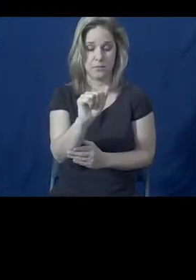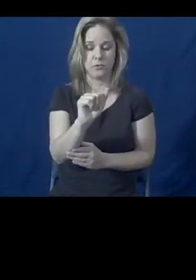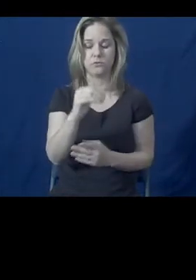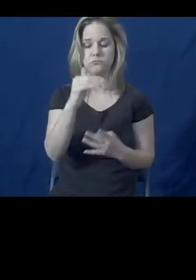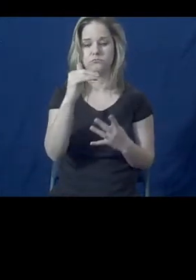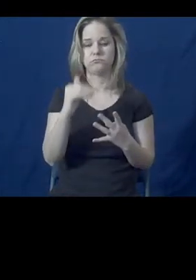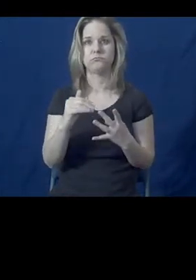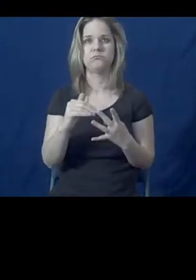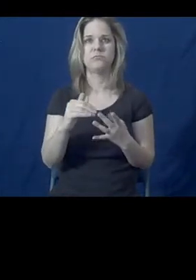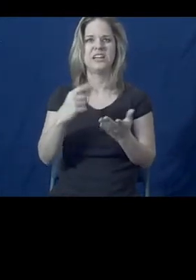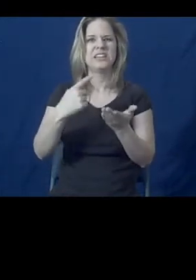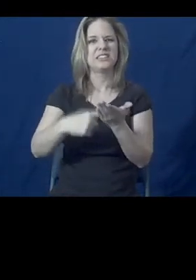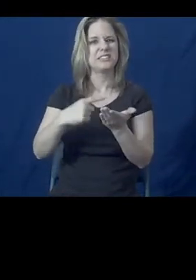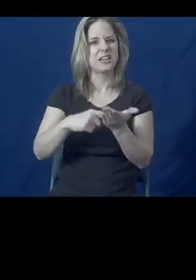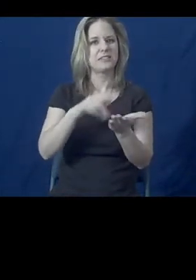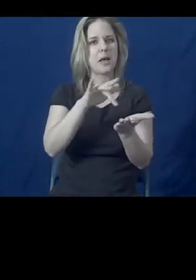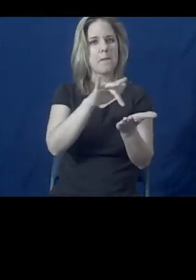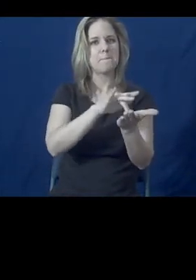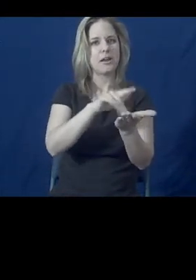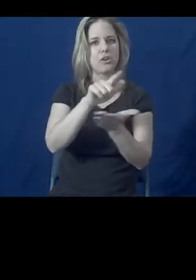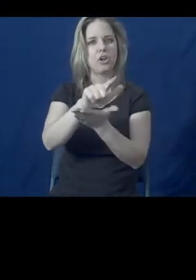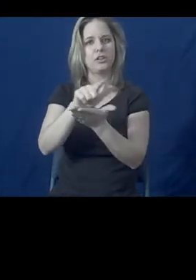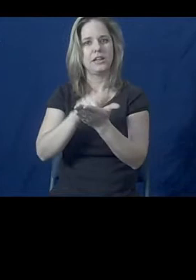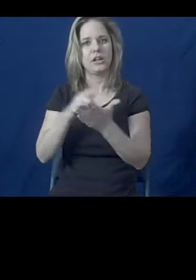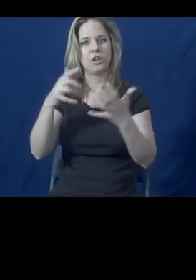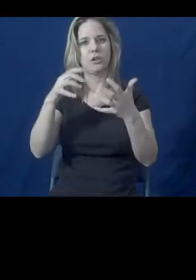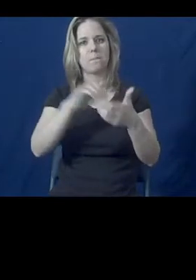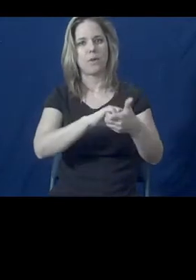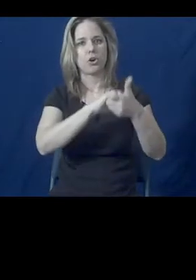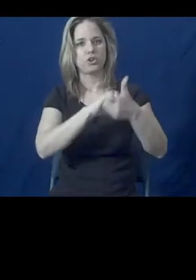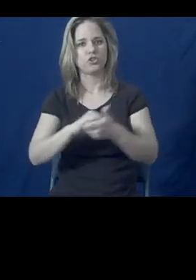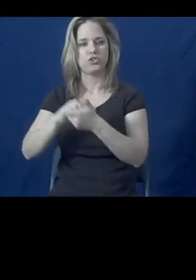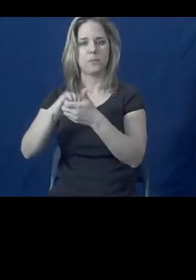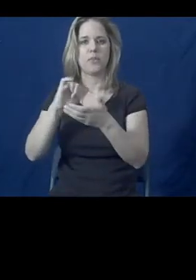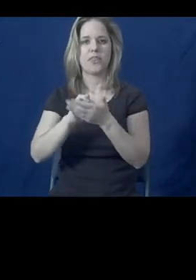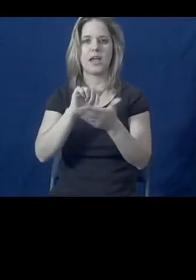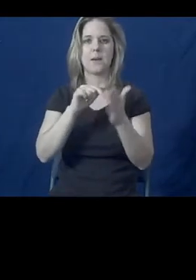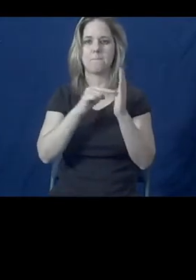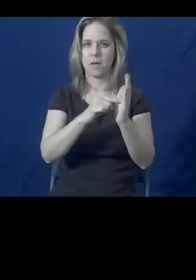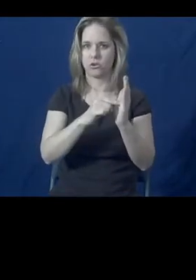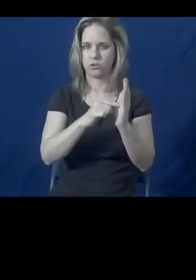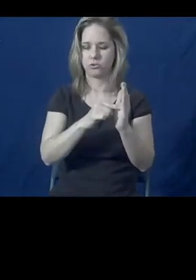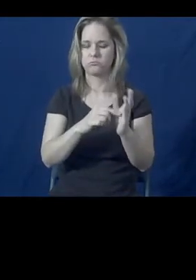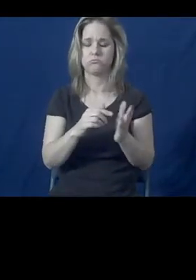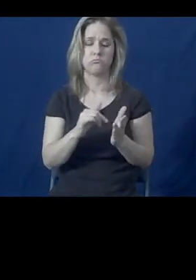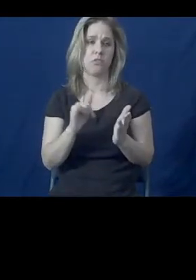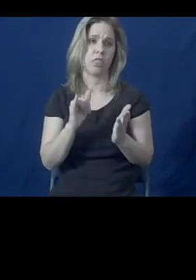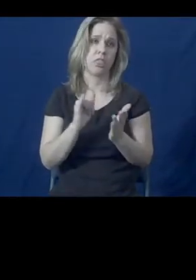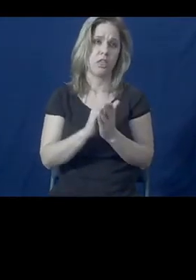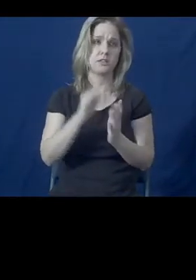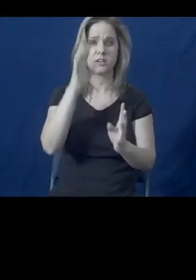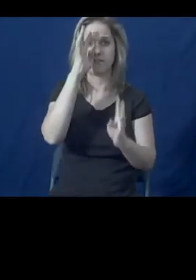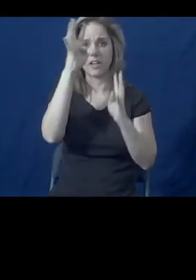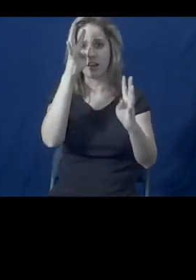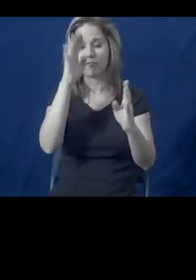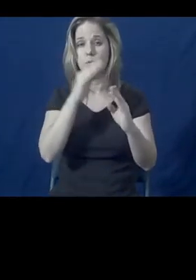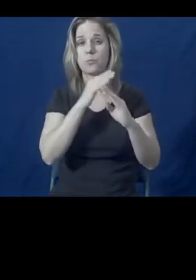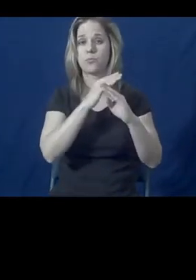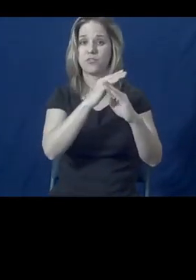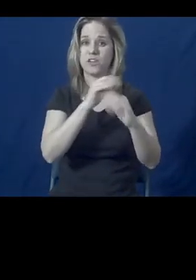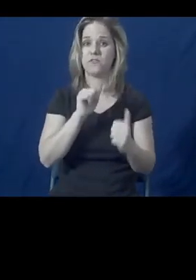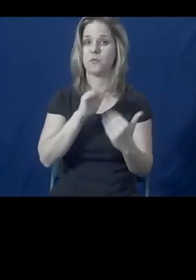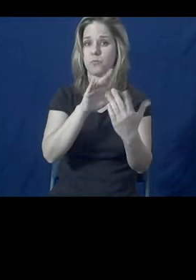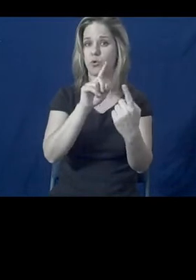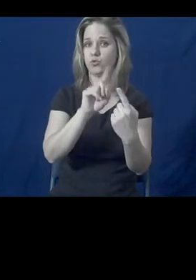and then talk about mainly the medical-legal partnership model, which is kind of an innovative, preventive